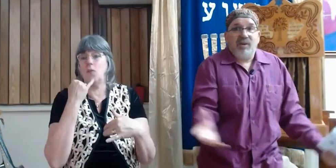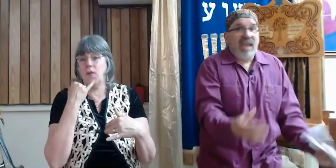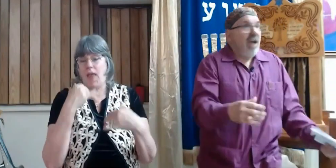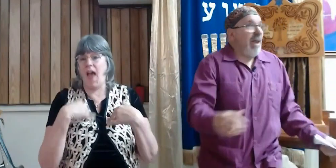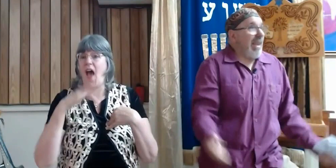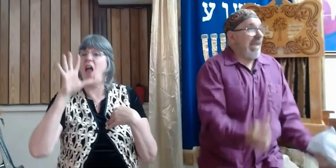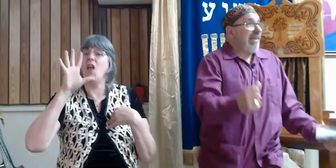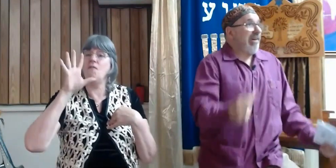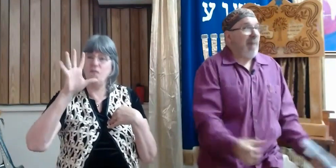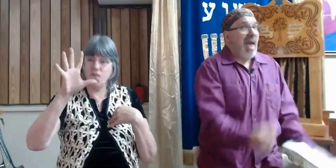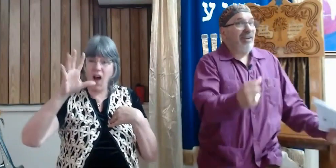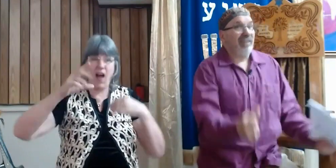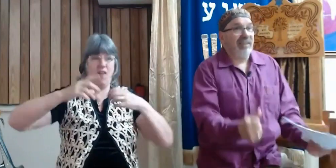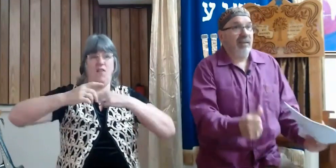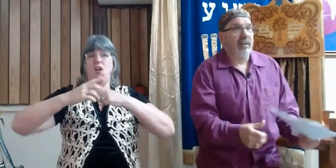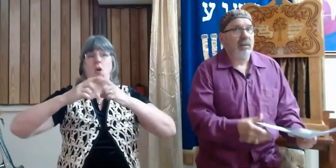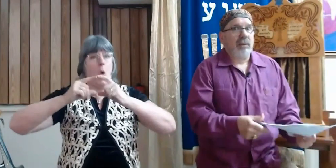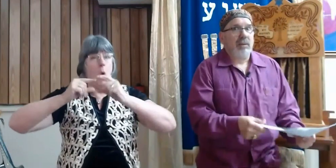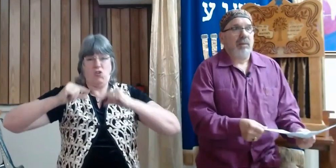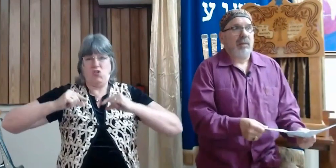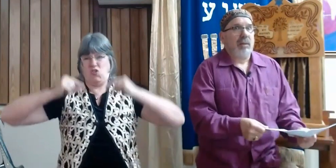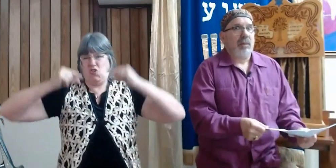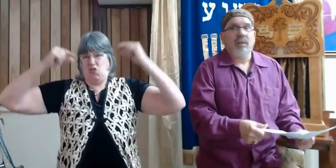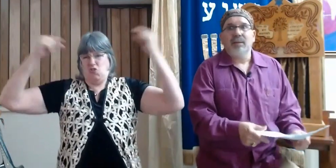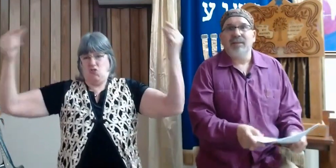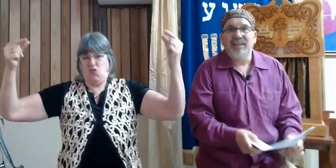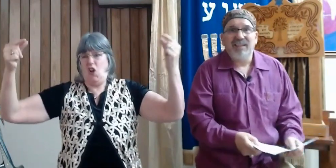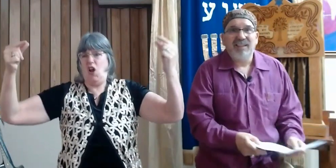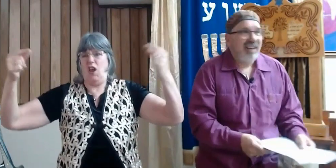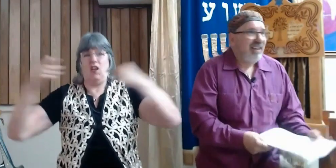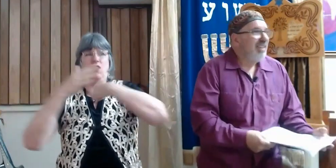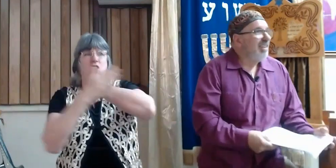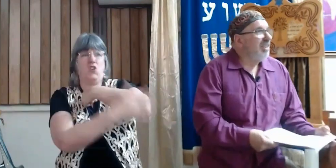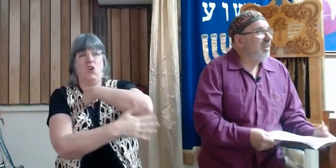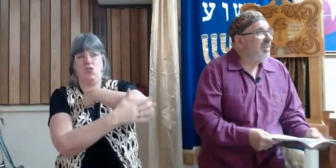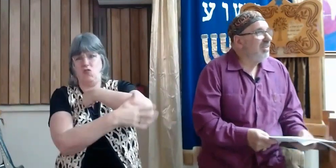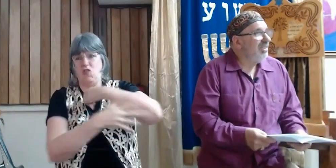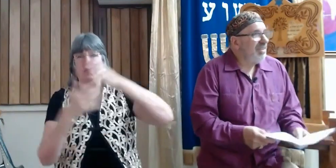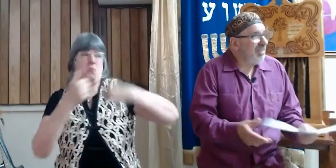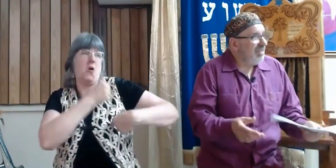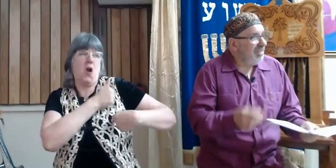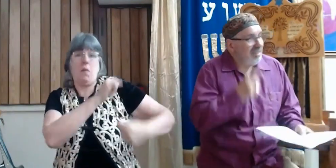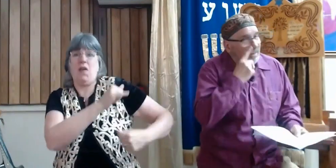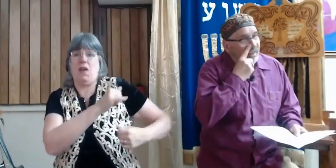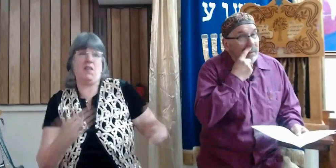them. Okay, well, let's go to battle. Over. You know,